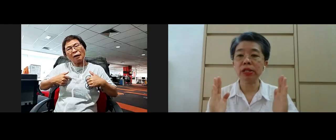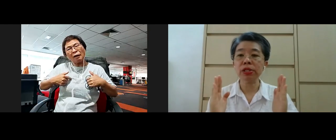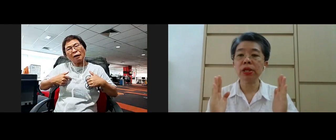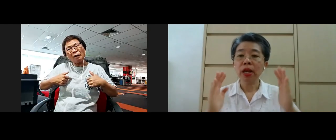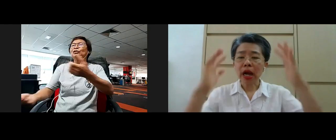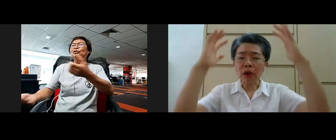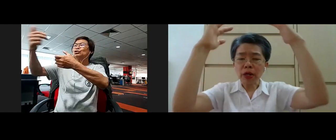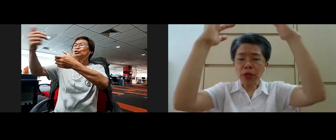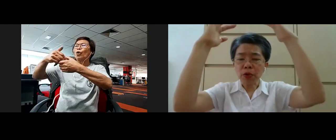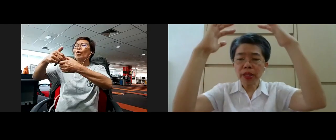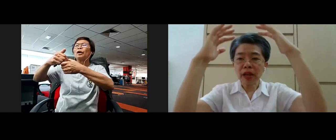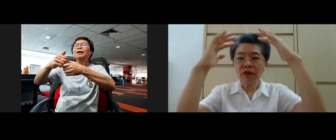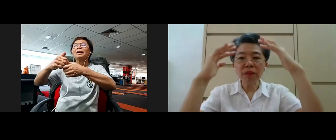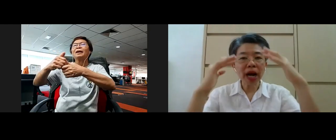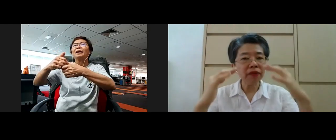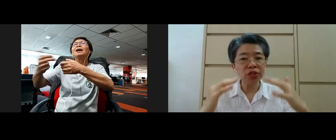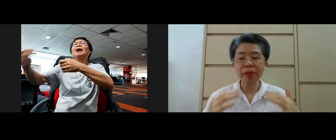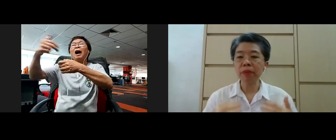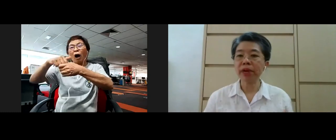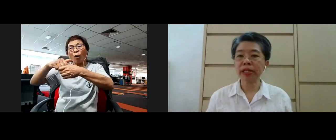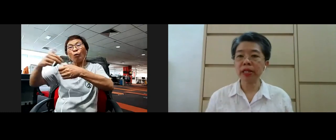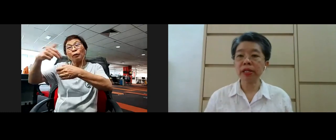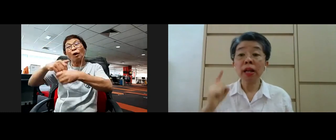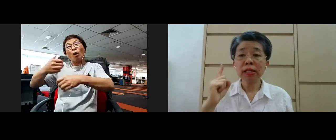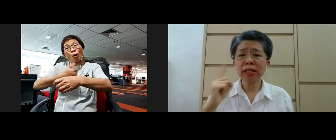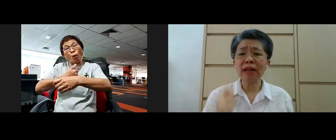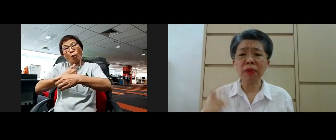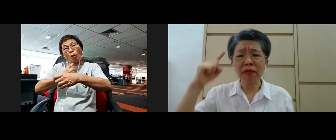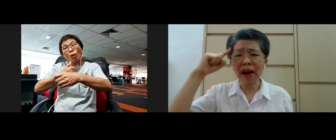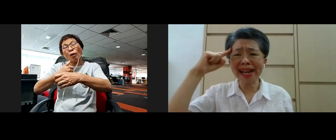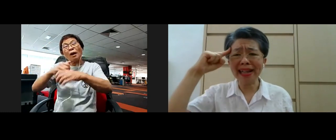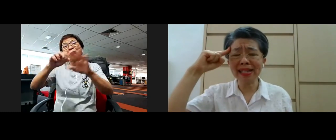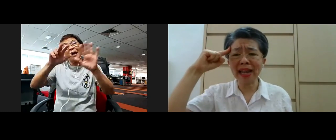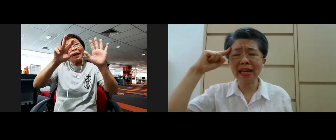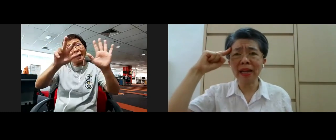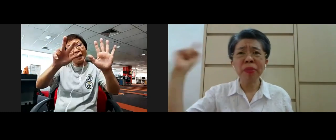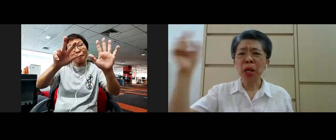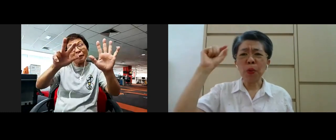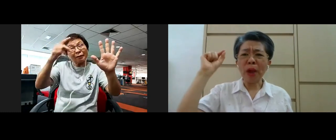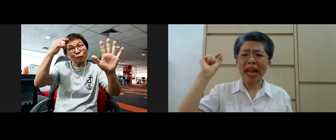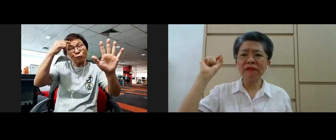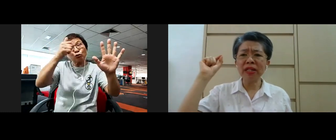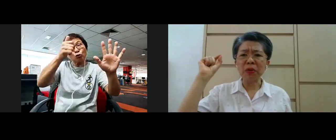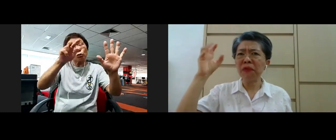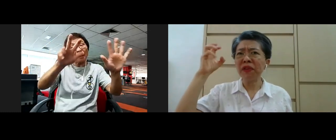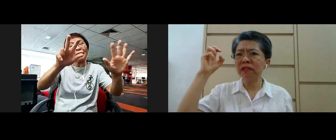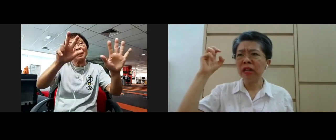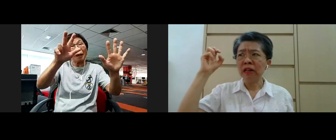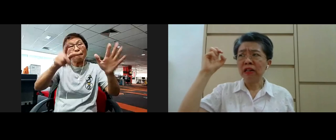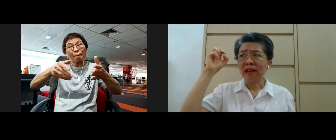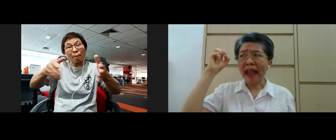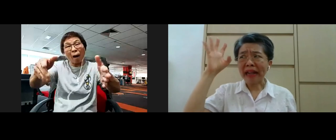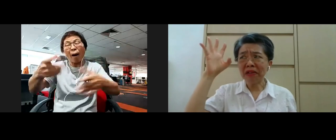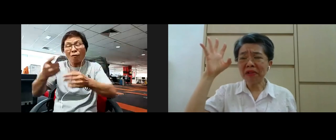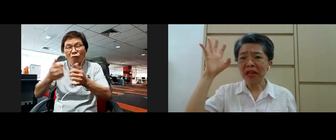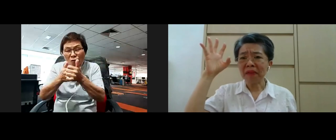practices our noble eightfold path is being practiced start with right understanding whenever we feel